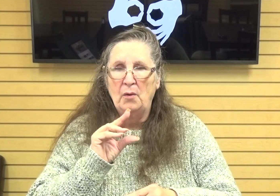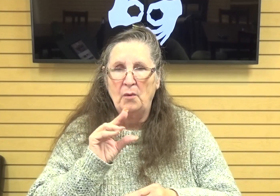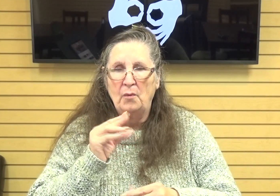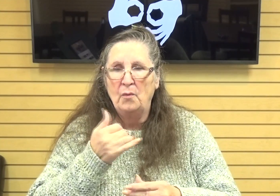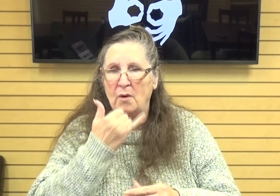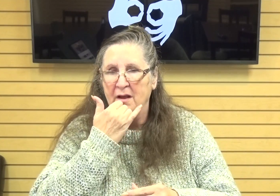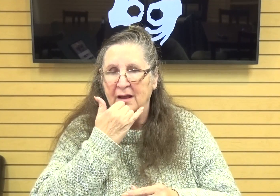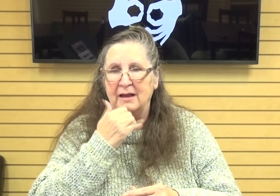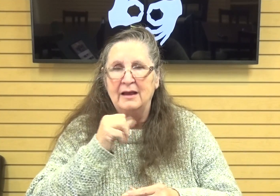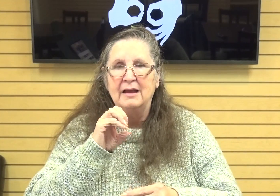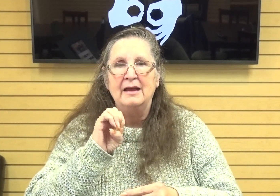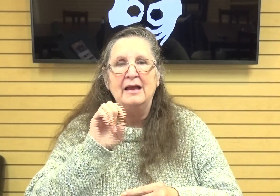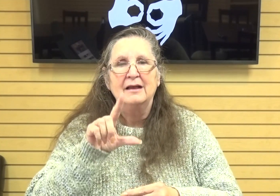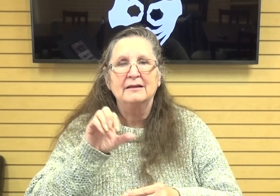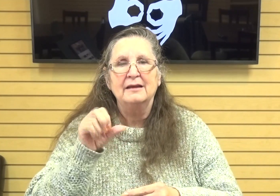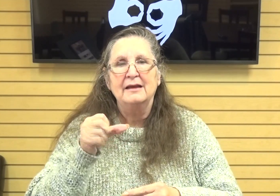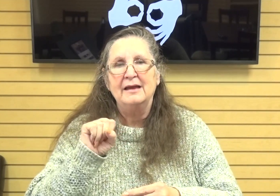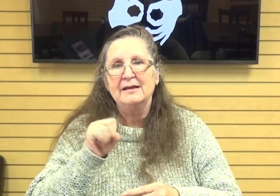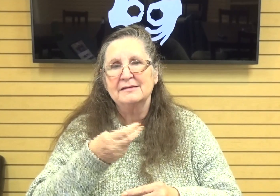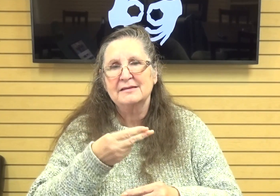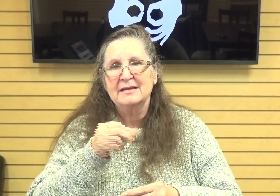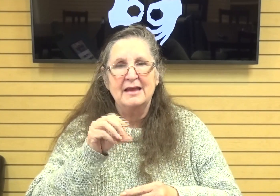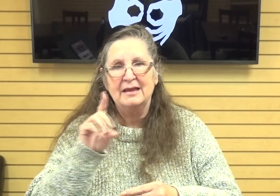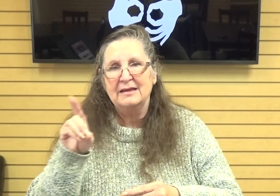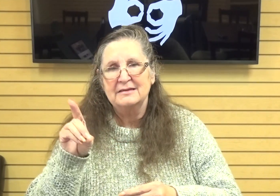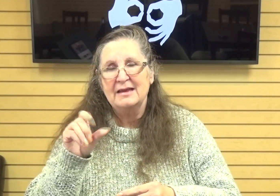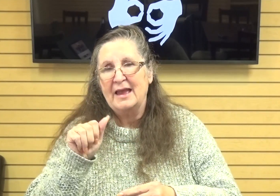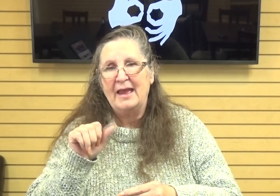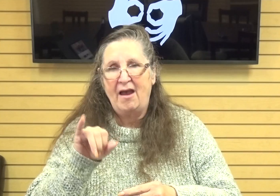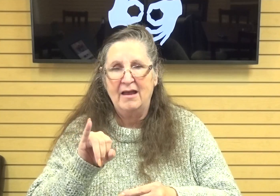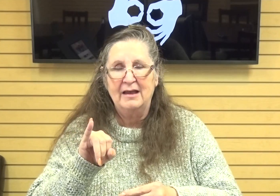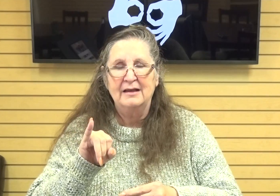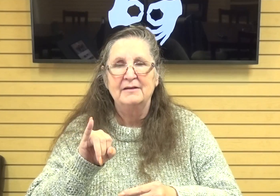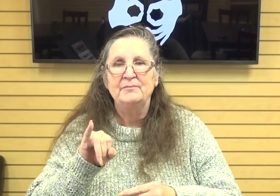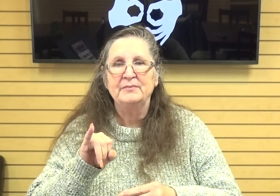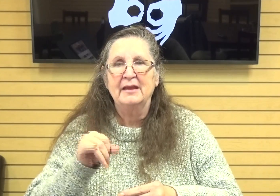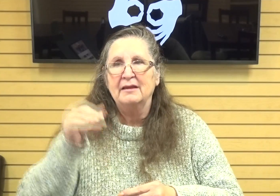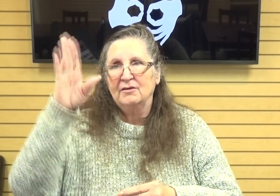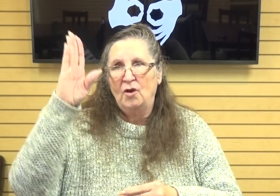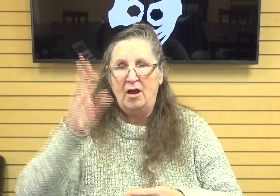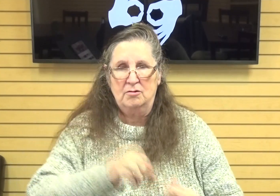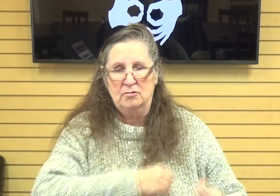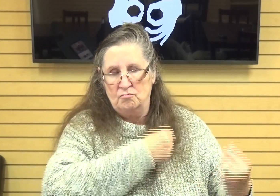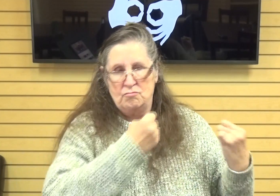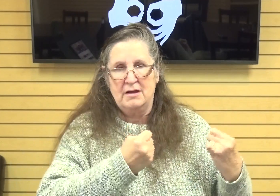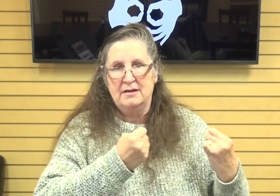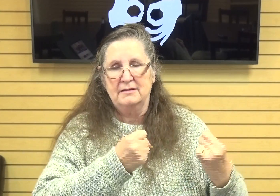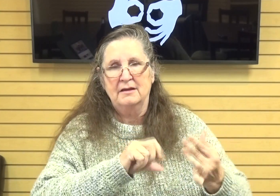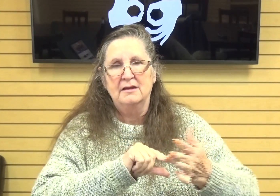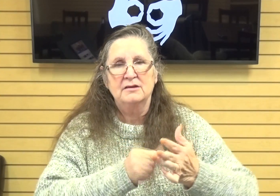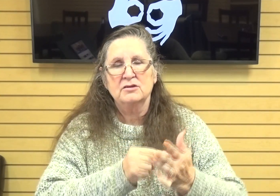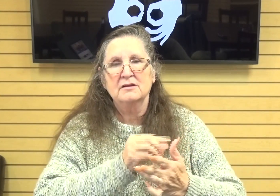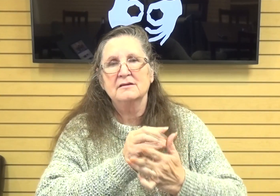c s h a d d a i god almighty genesis 17 1